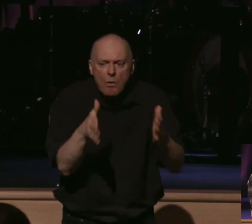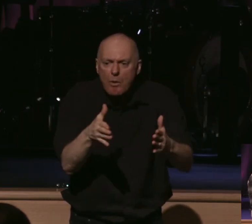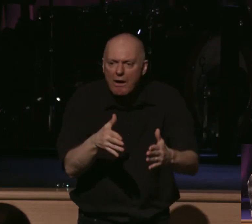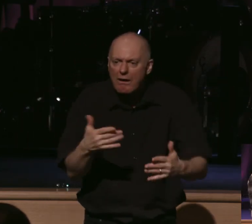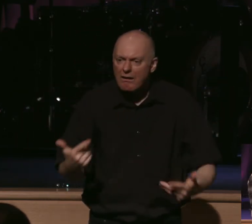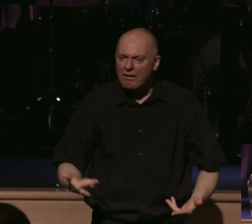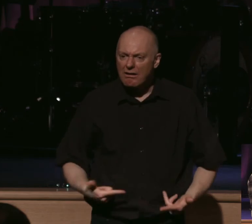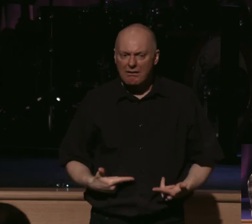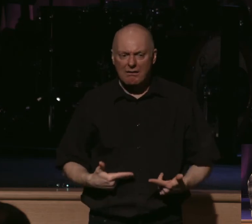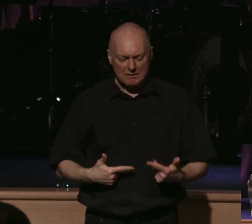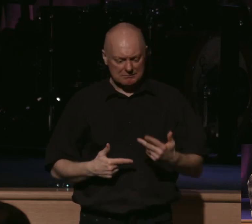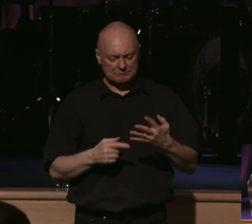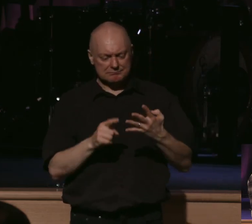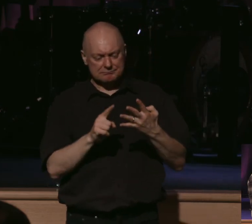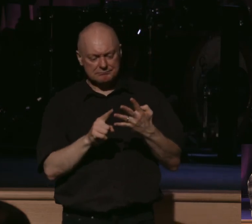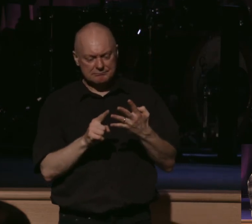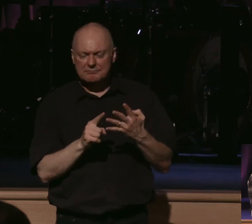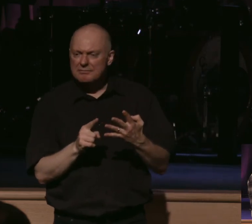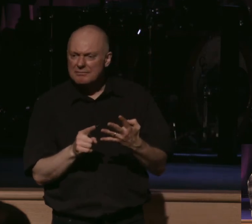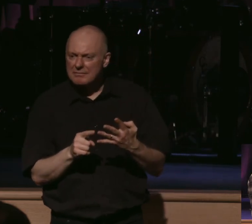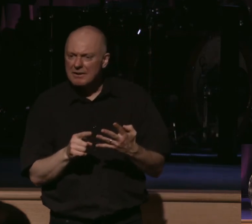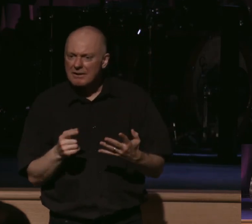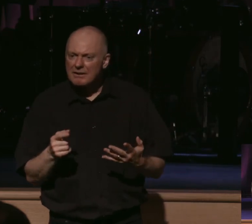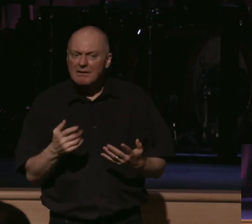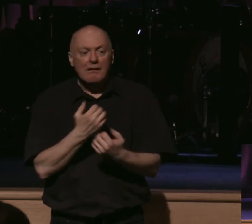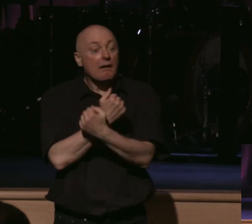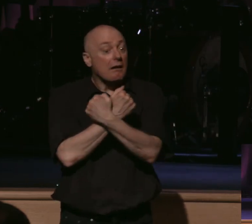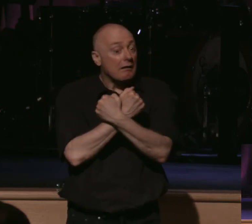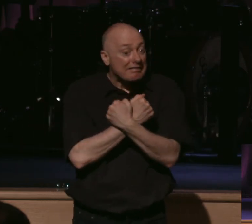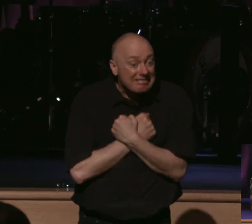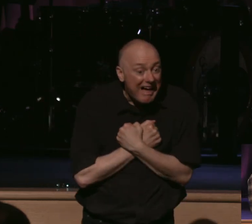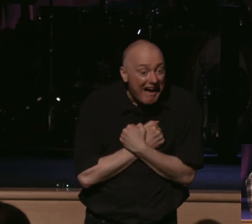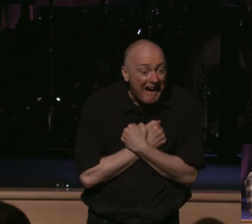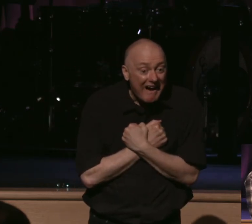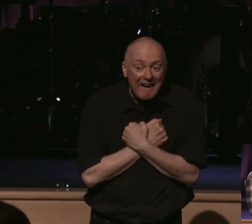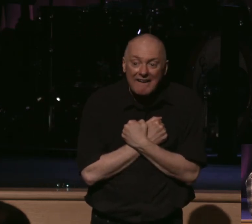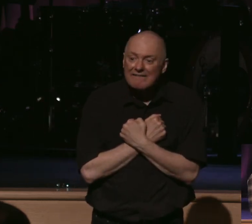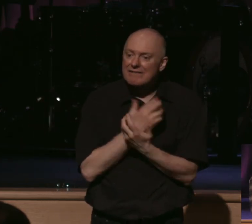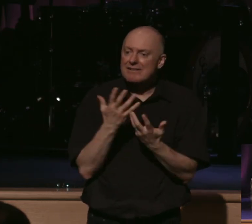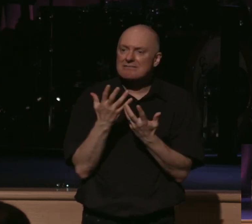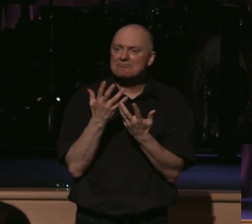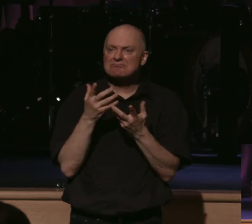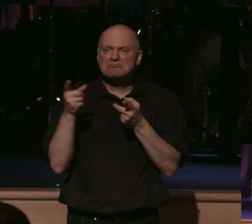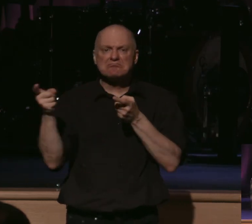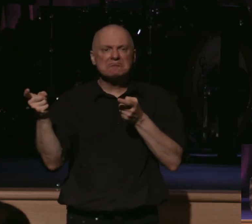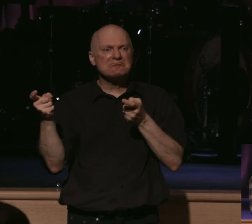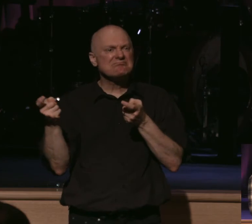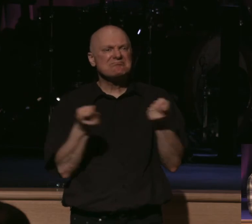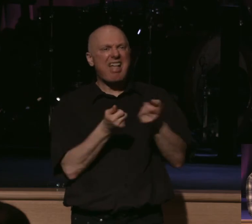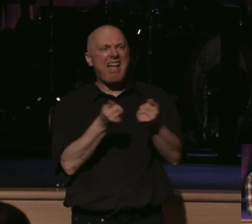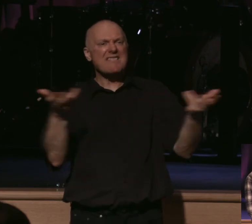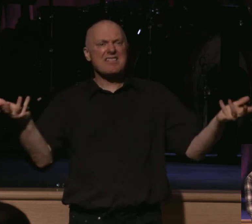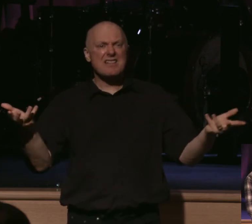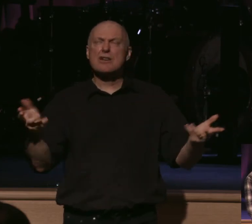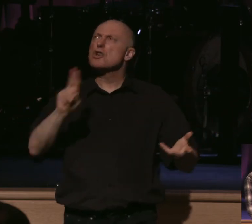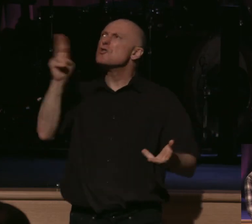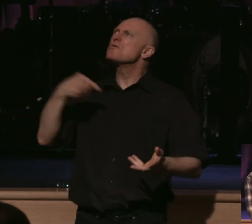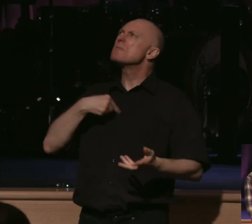The cost of self, suffering. See, love, love is undergirding all of this. Lord, use my life to love.